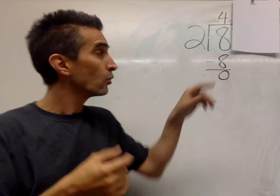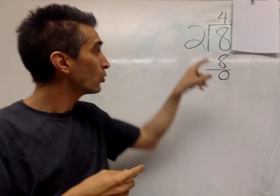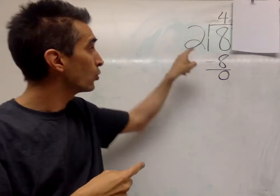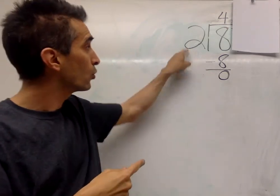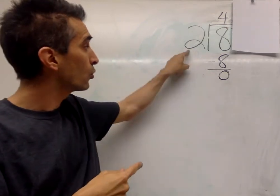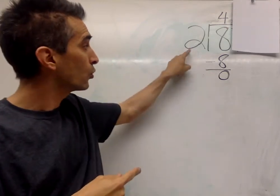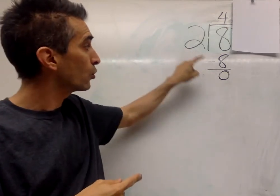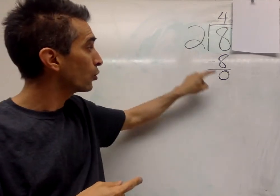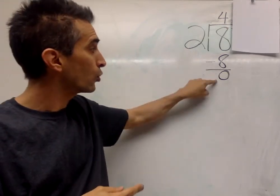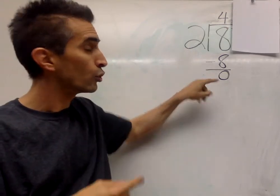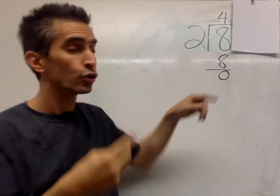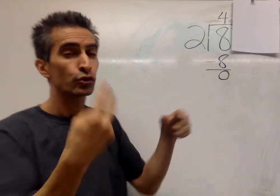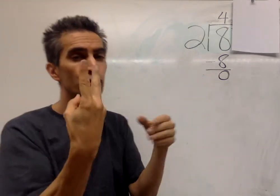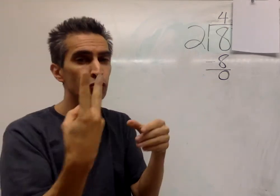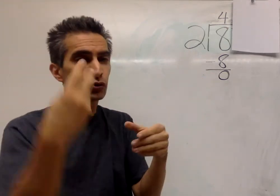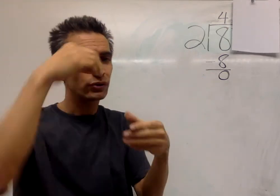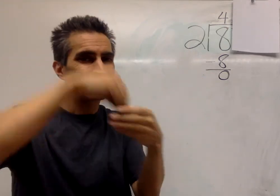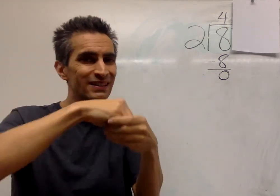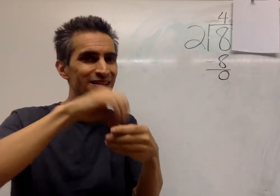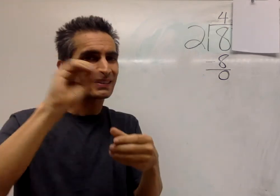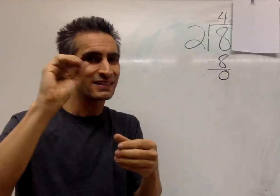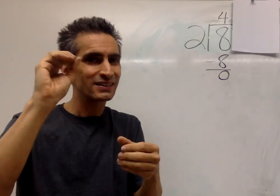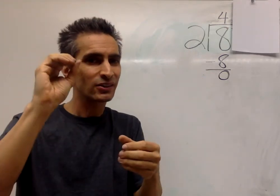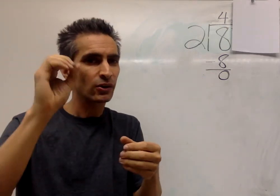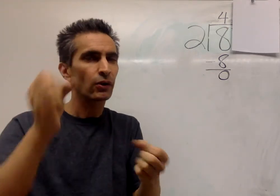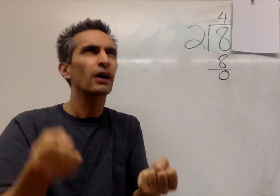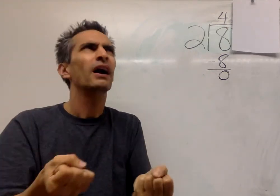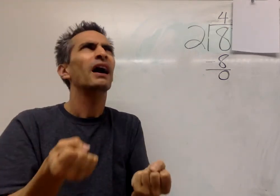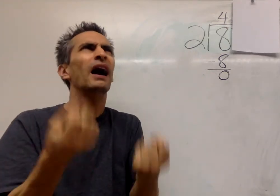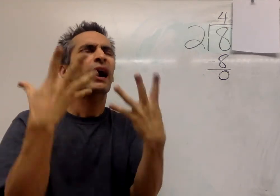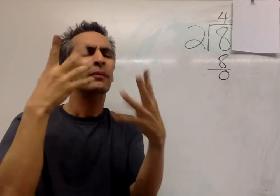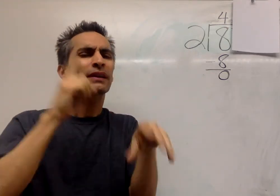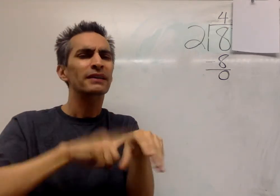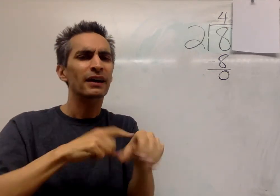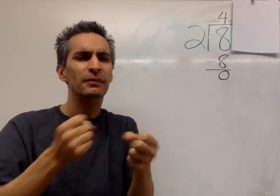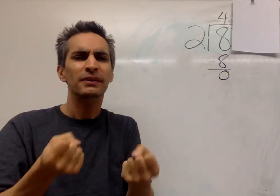Now, two goes into zero how many times?